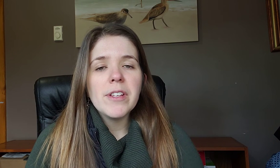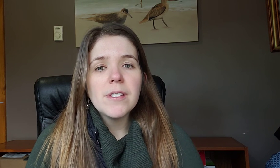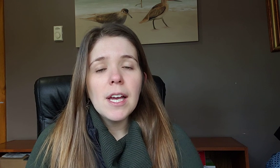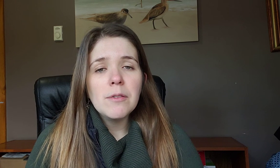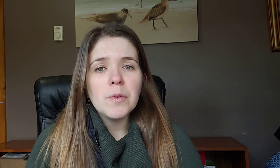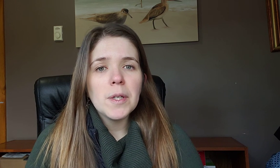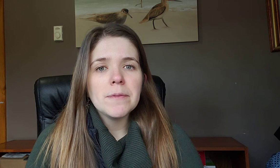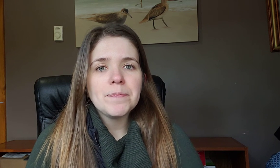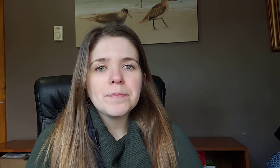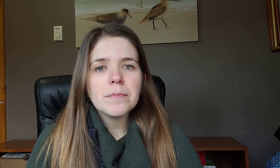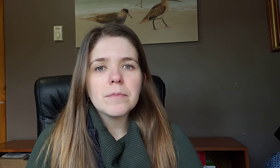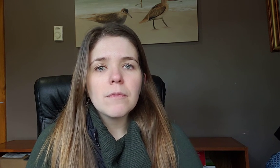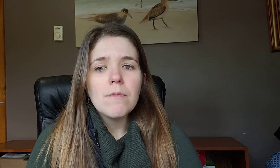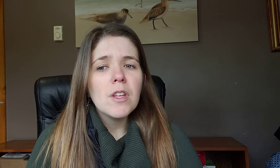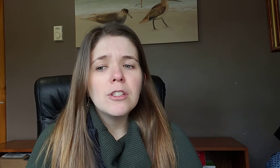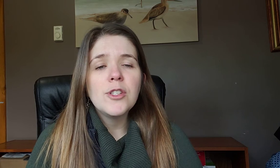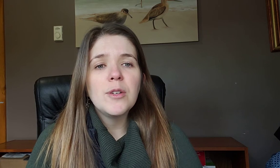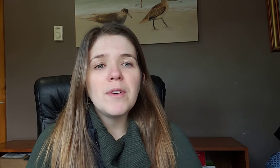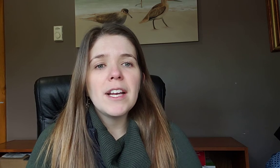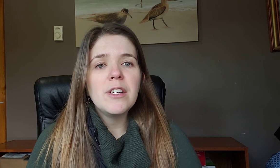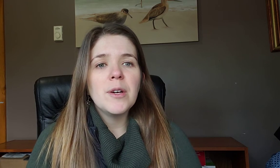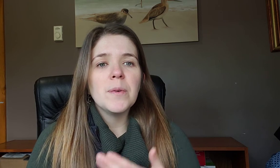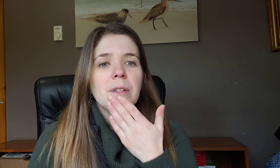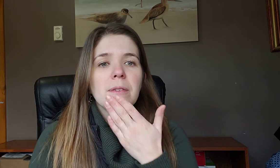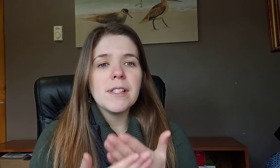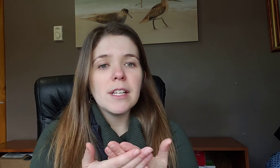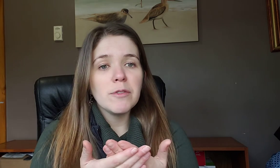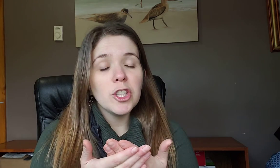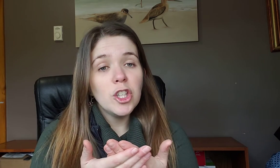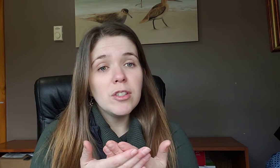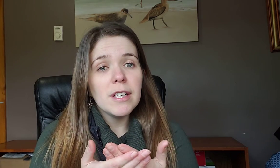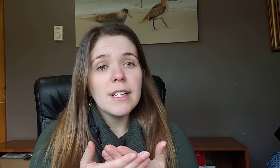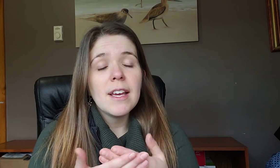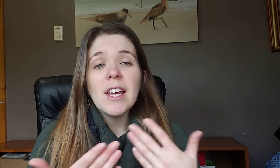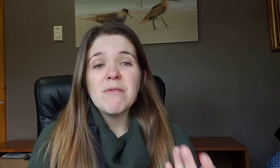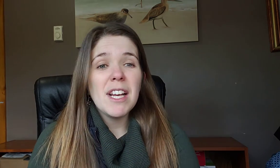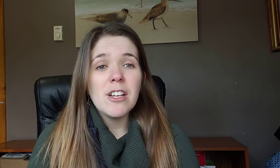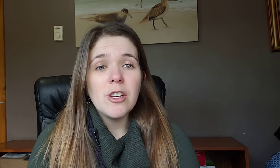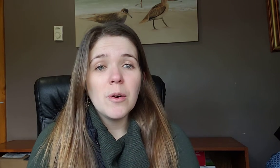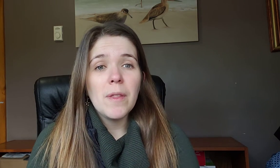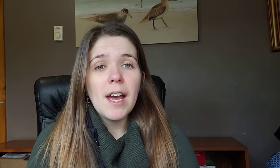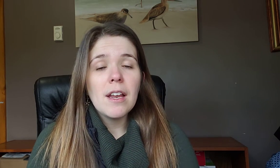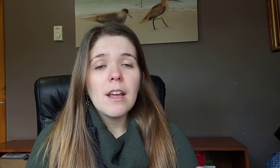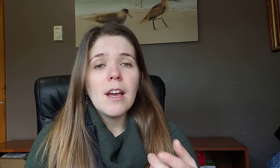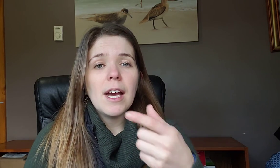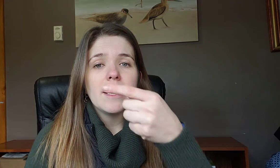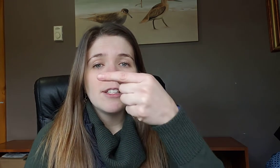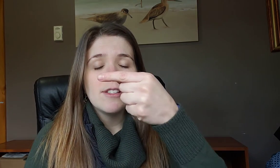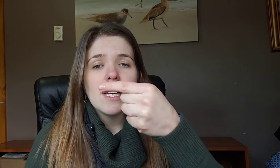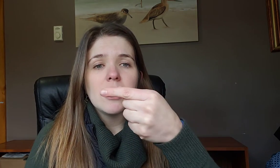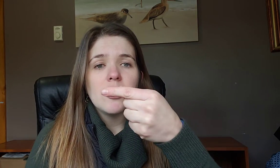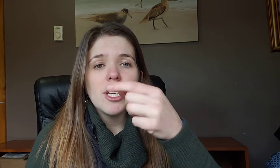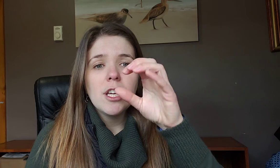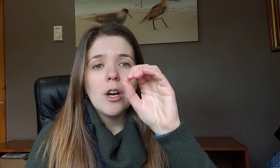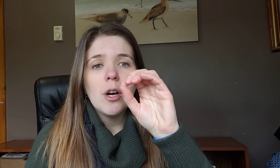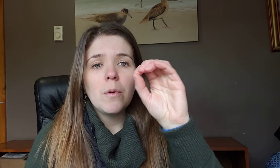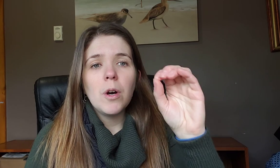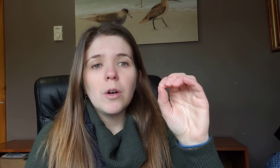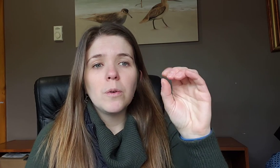the sign for so if I didn't know you know the sign for good if I didn't know that I could sign g o o